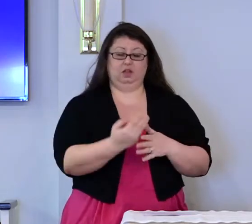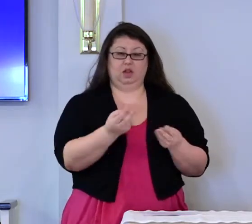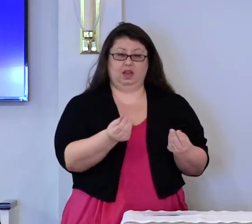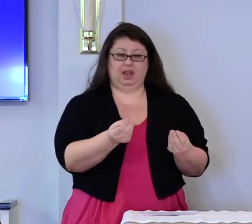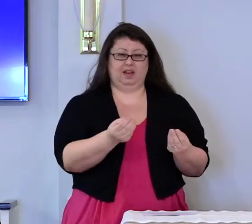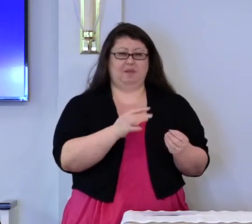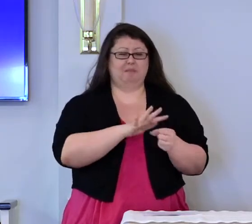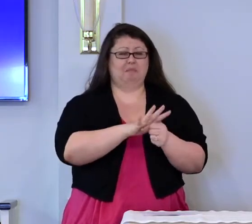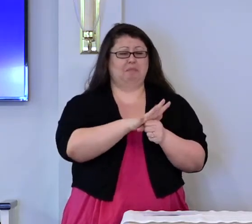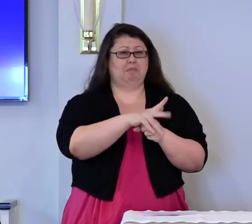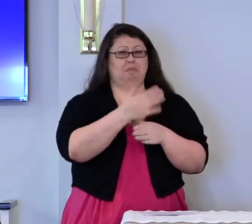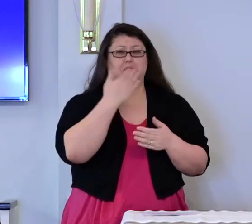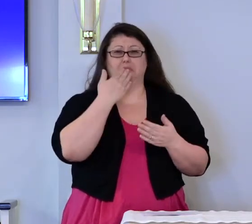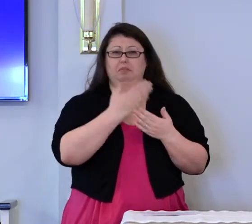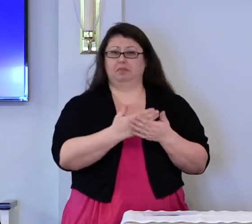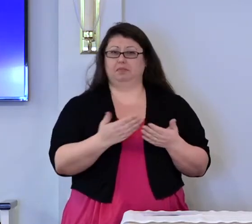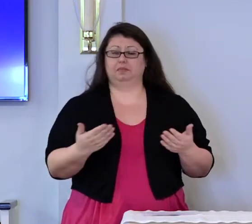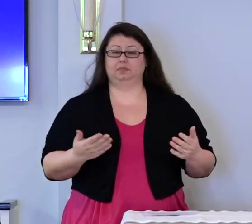many good things.